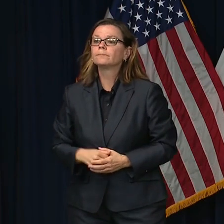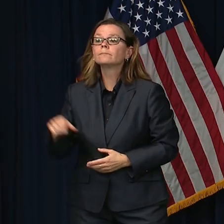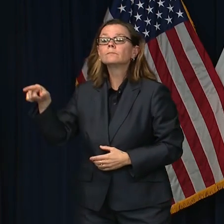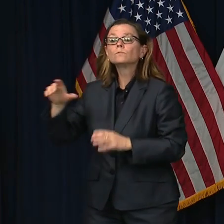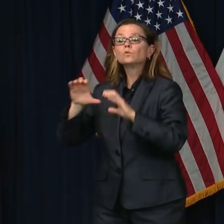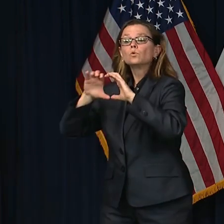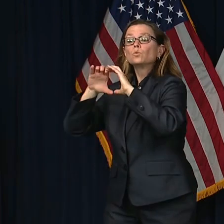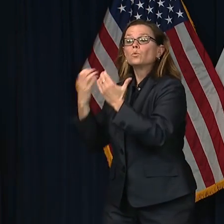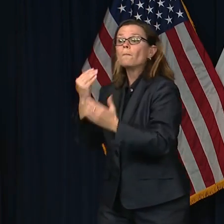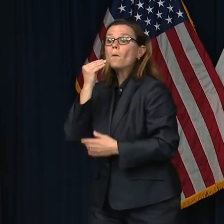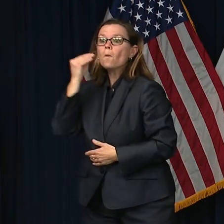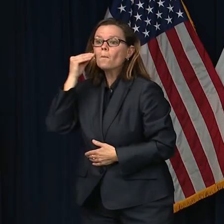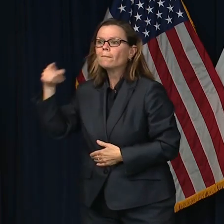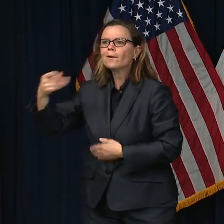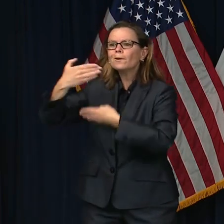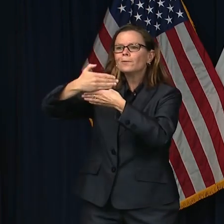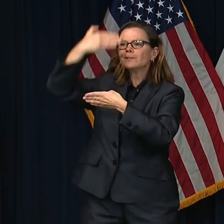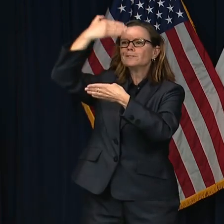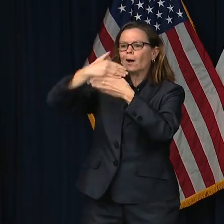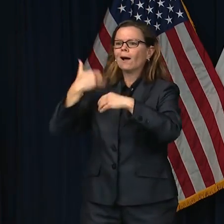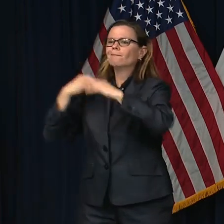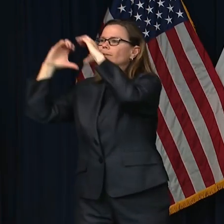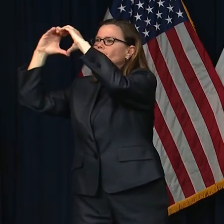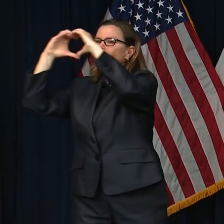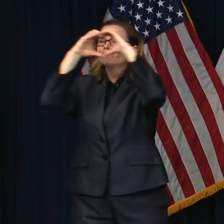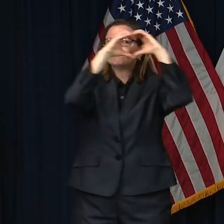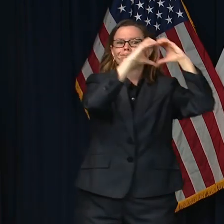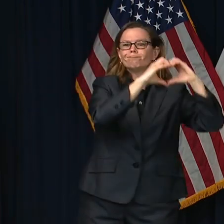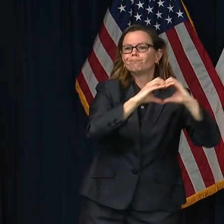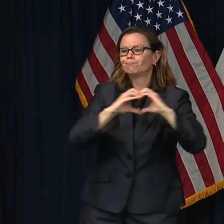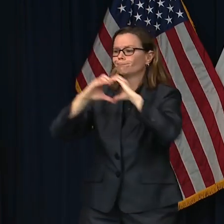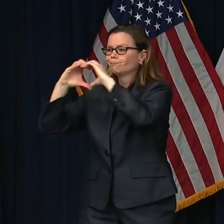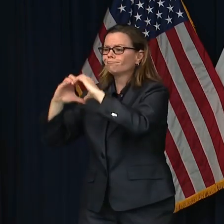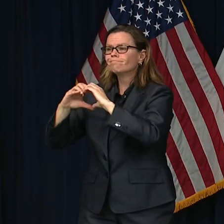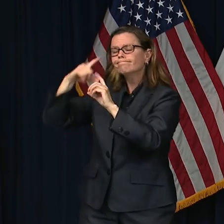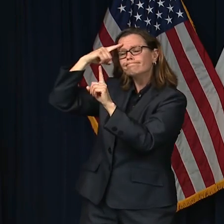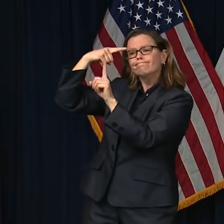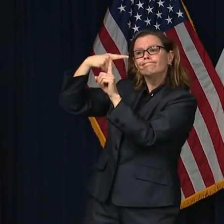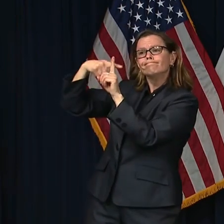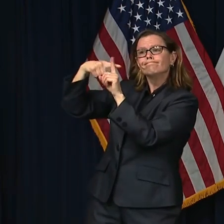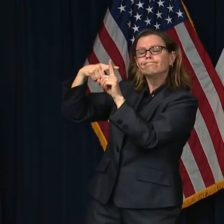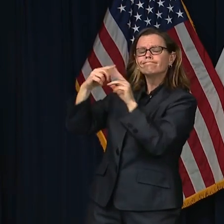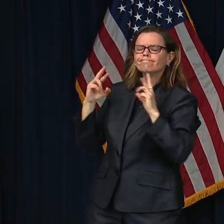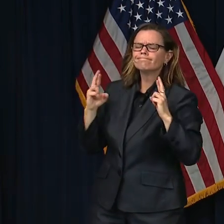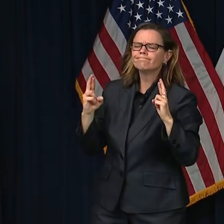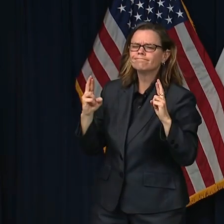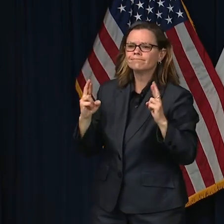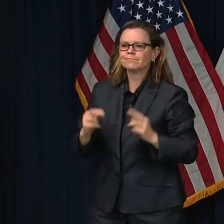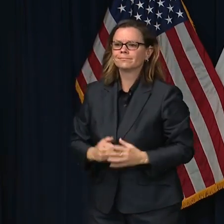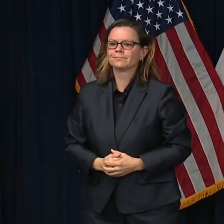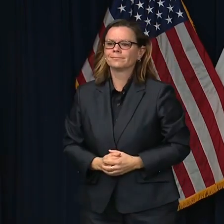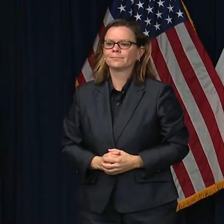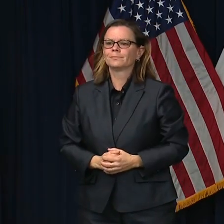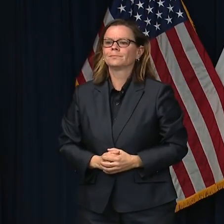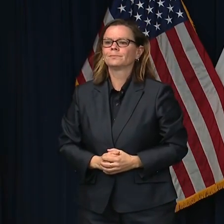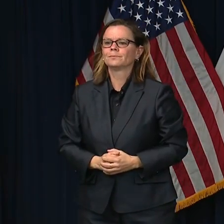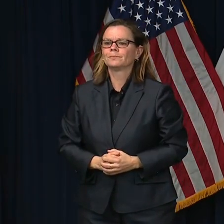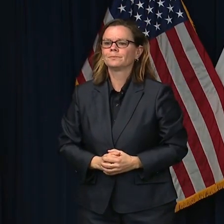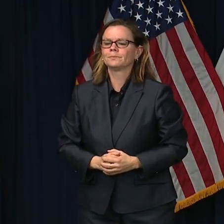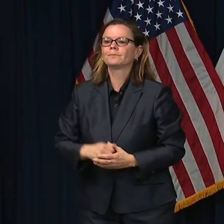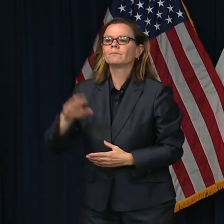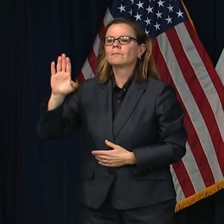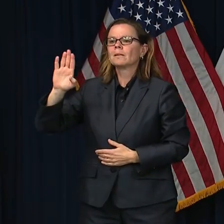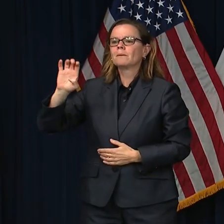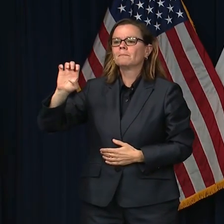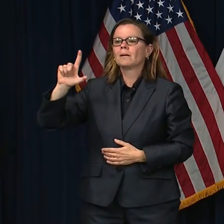to those on both sides of the glass. Fighting for students and their families, Bella Ease in Adams County